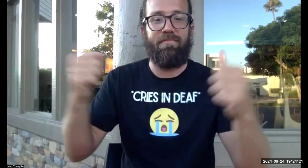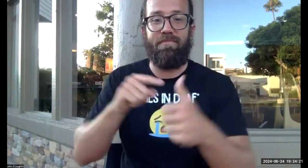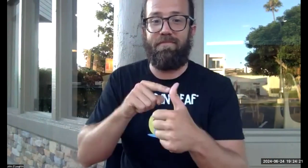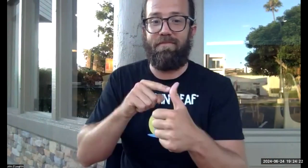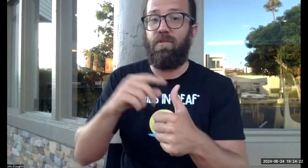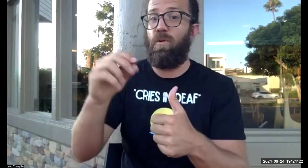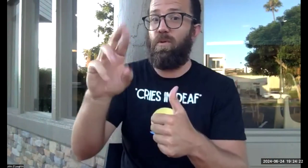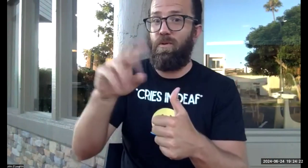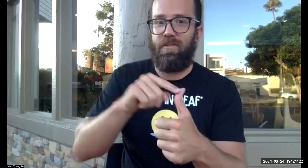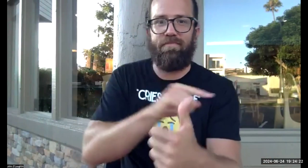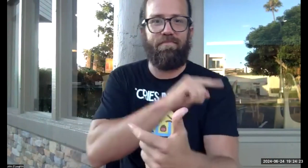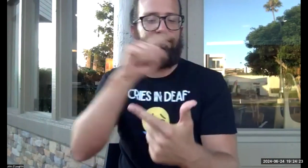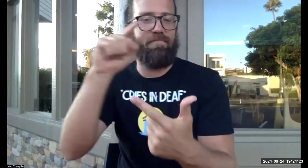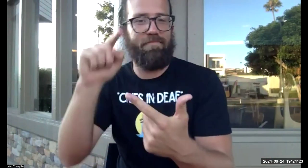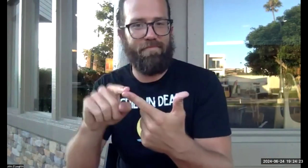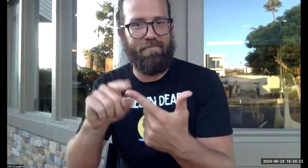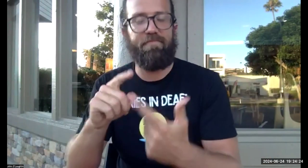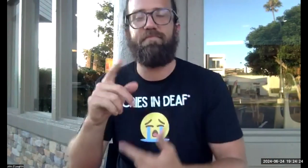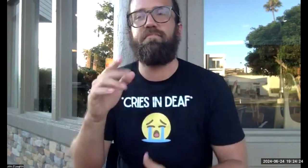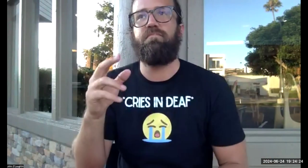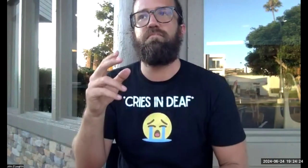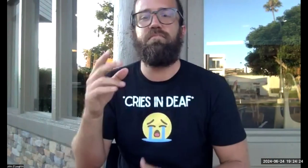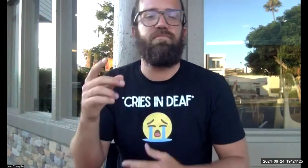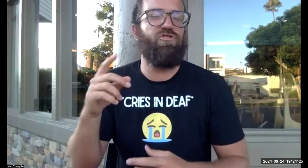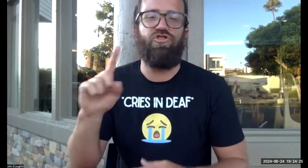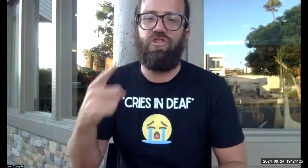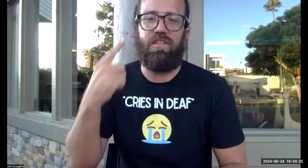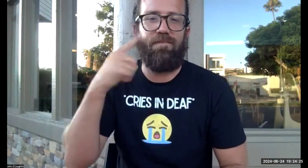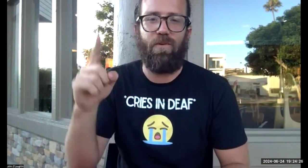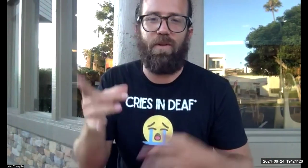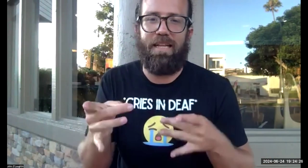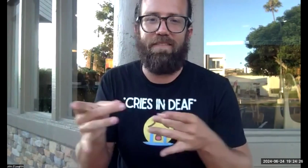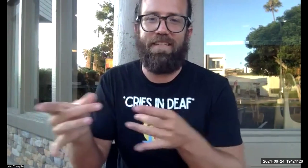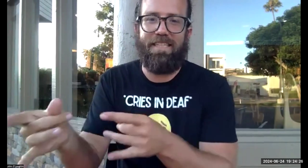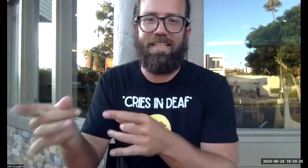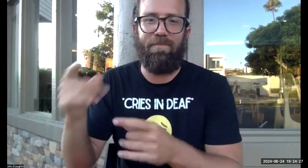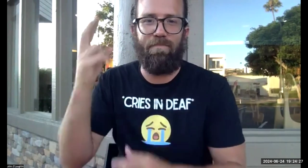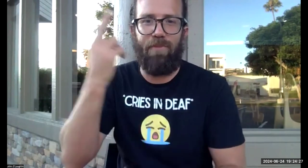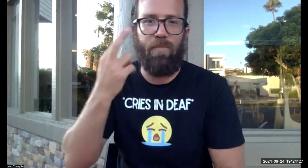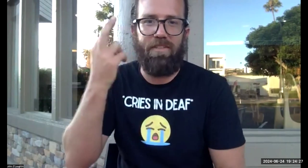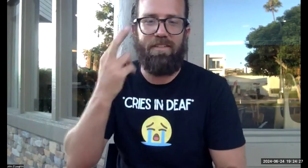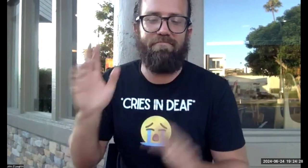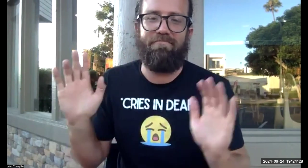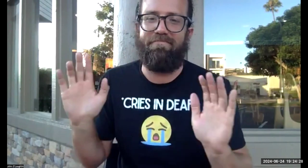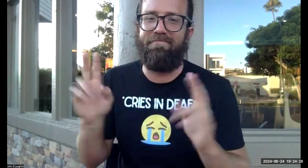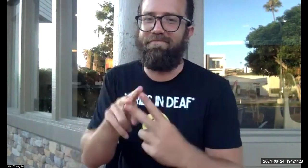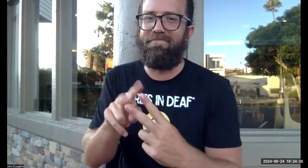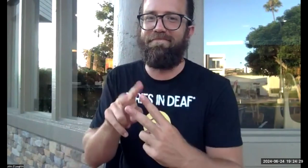back then in ASL too. Or the other reason is just for efficiency reasons.